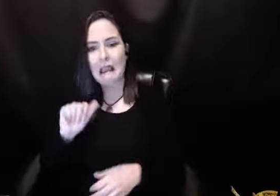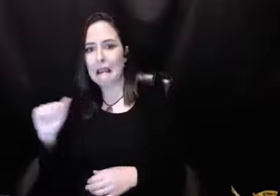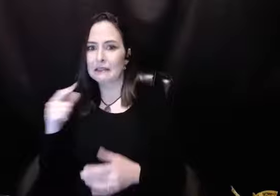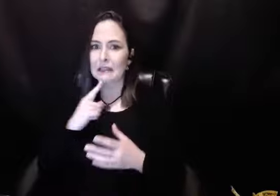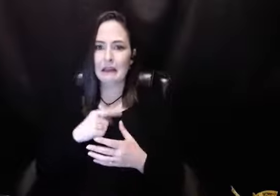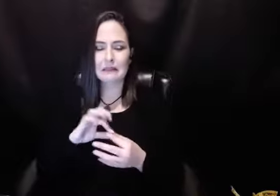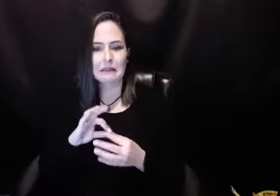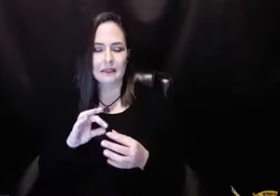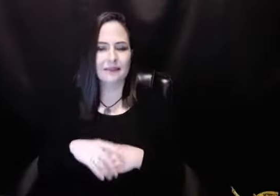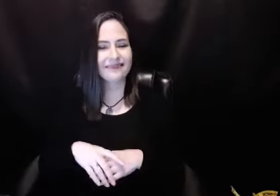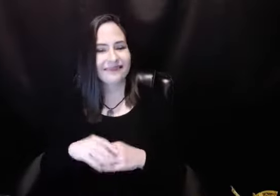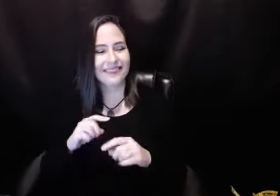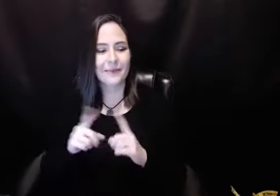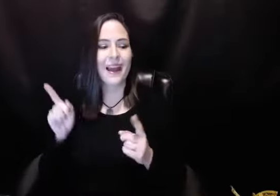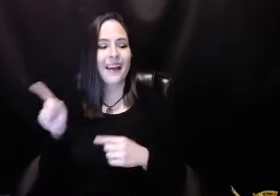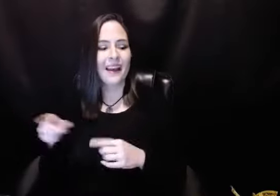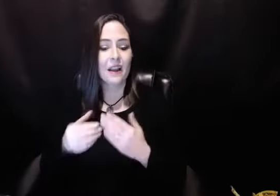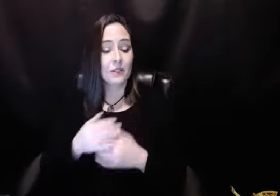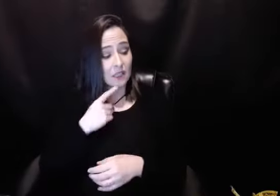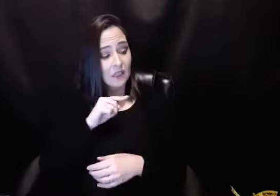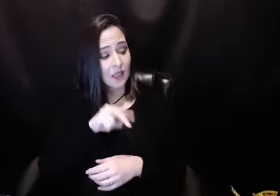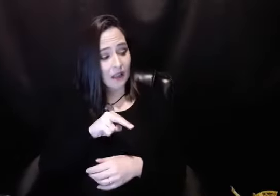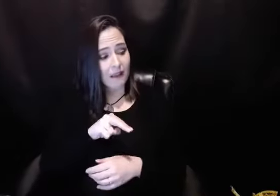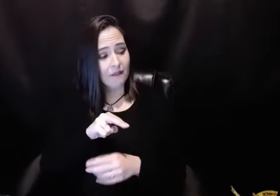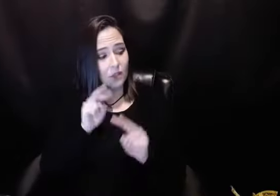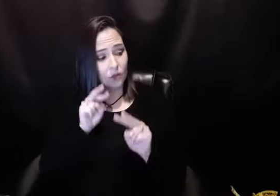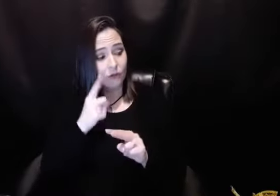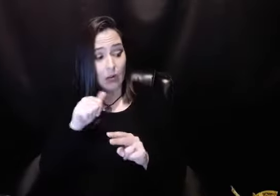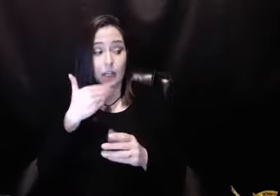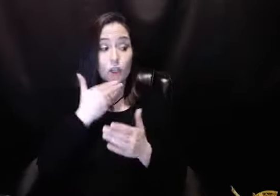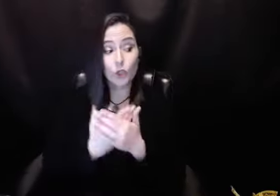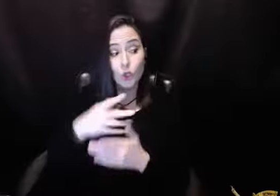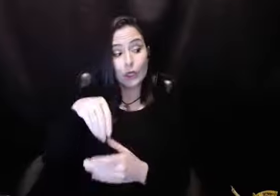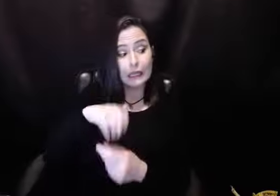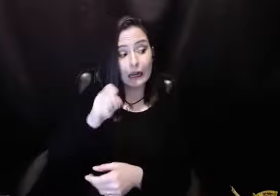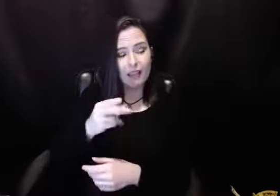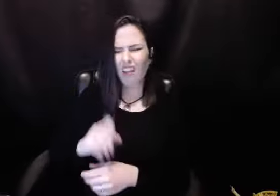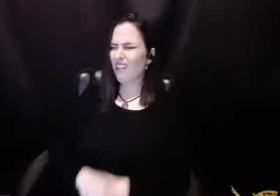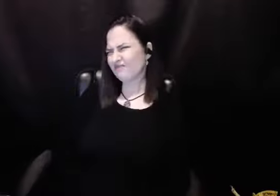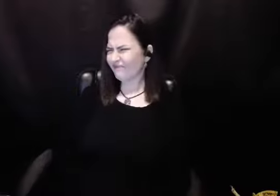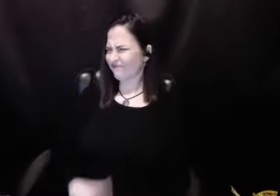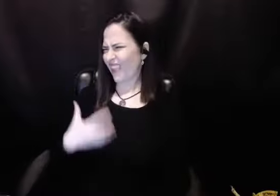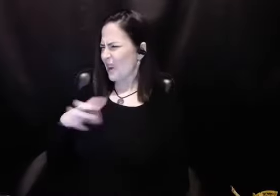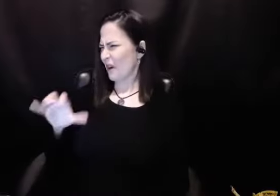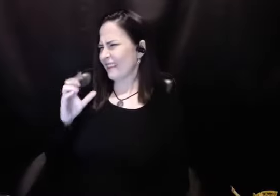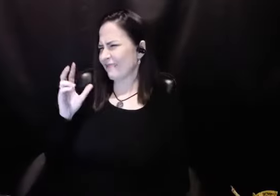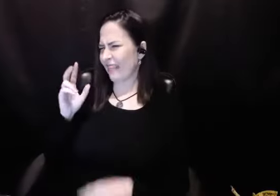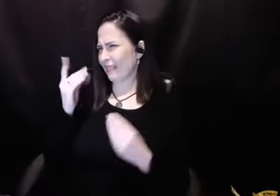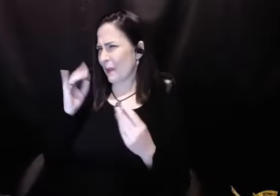AA, they tell us there's good in everybody. There's no good in Ethel. And he said, have you ever looked for any? Well,